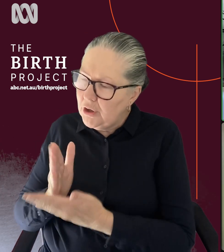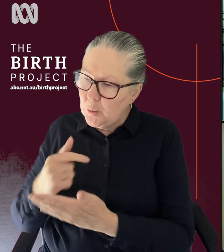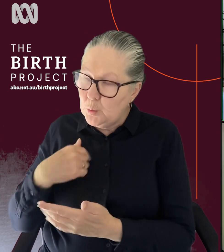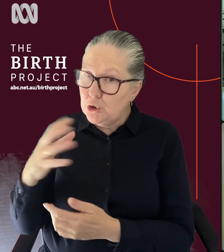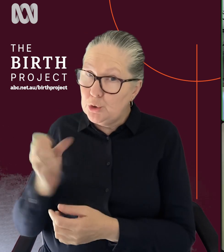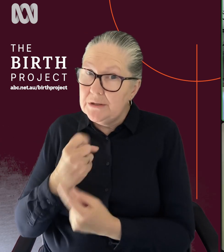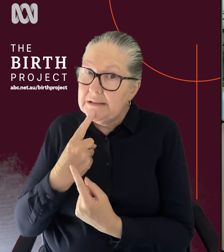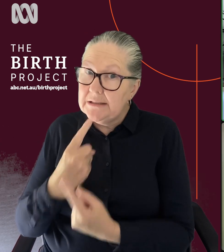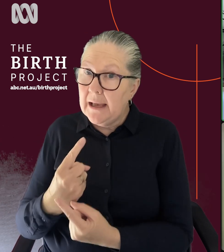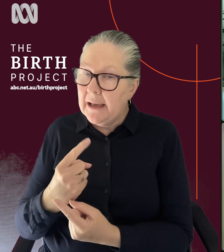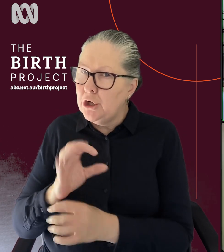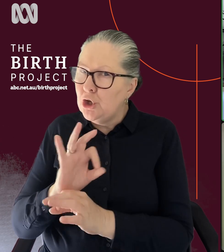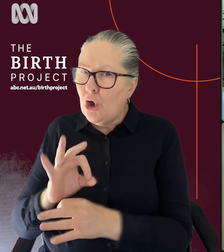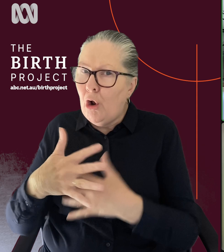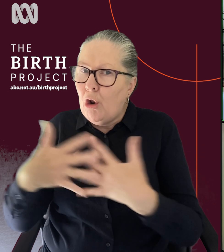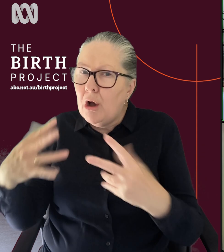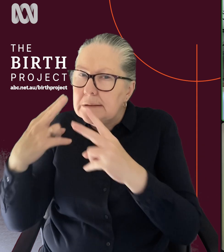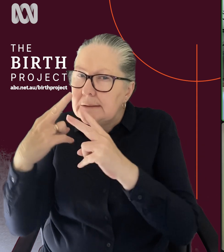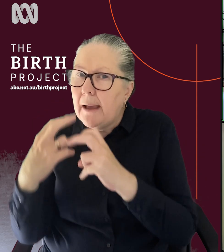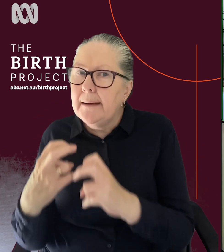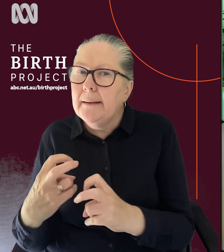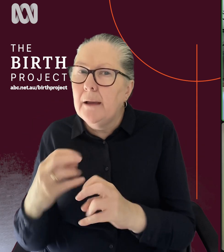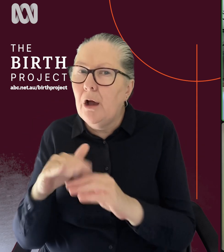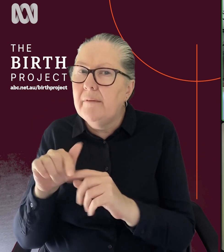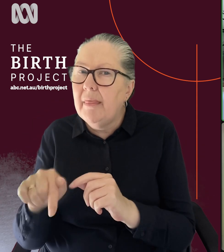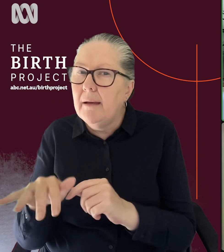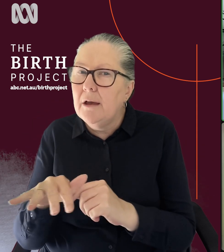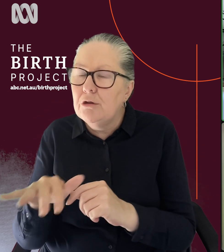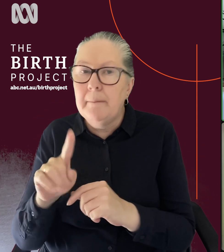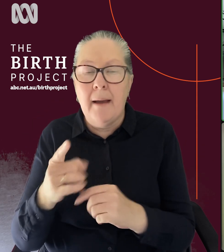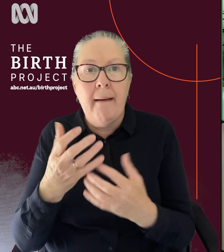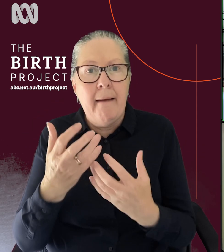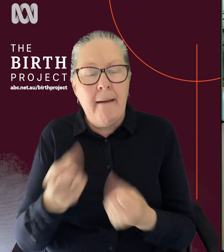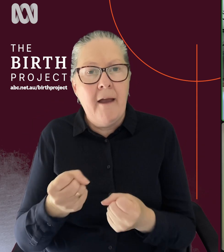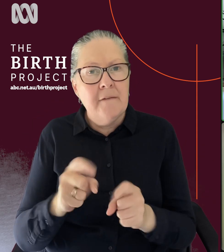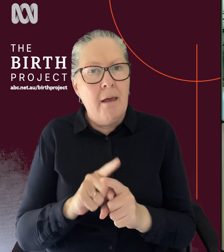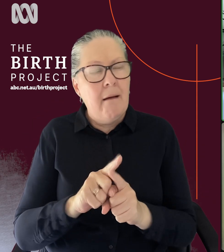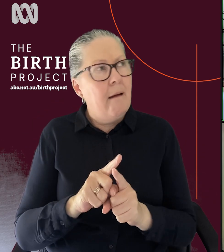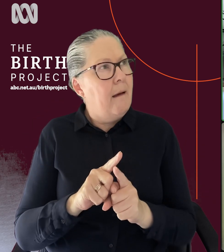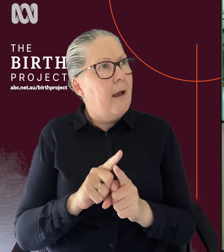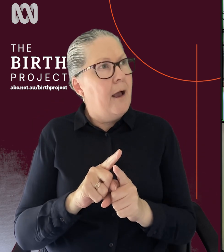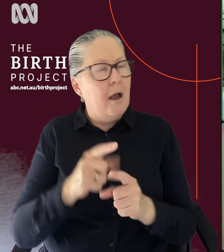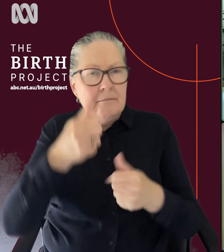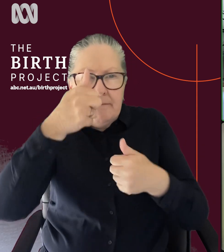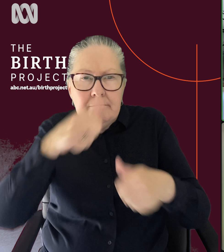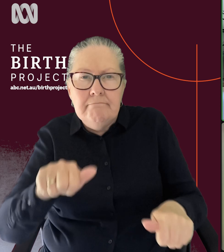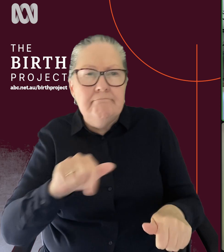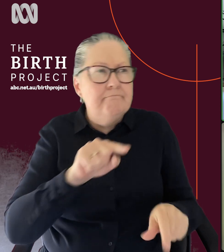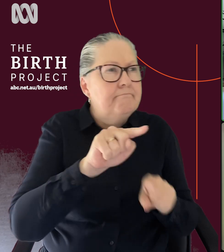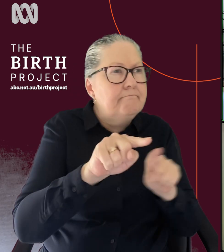acknowledge that is, isn't well studied, but it does seem to be that, you know, a sense of familiarity, things that, you know, well, things that,